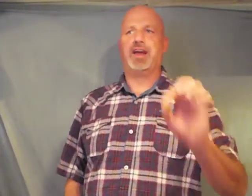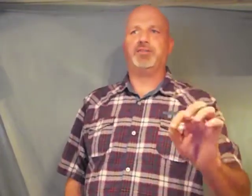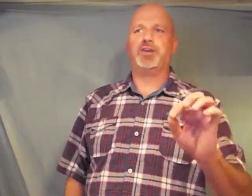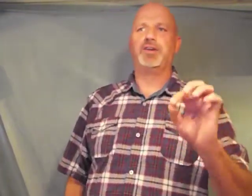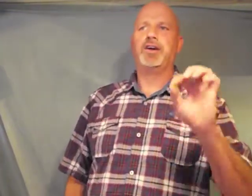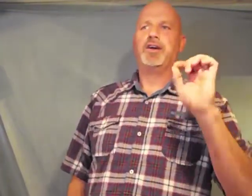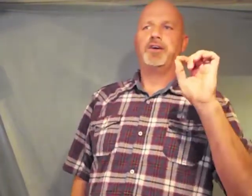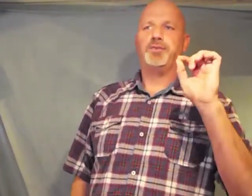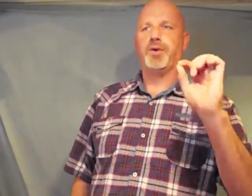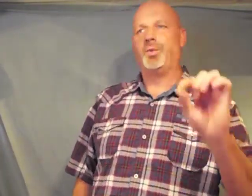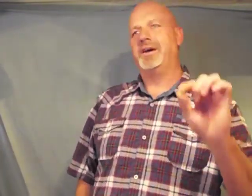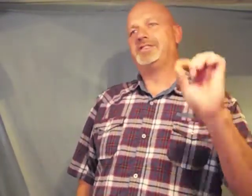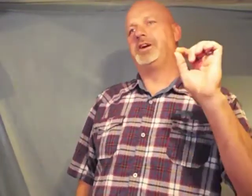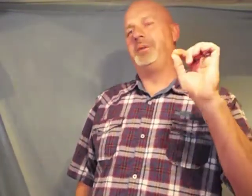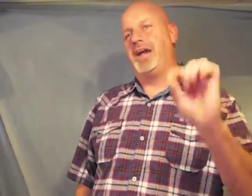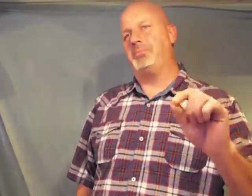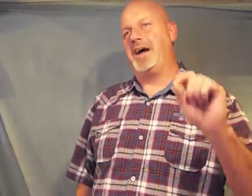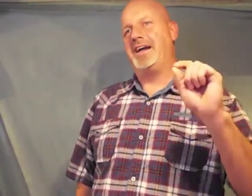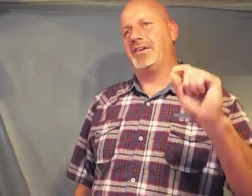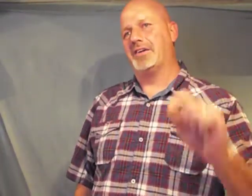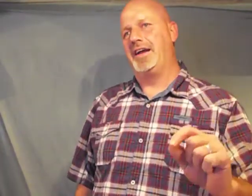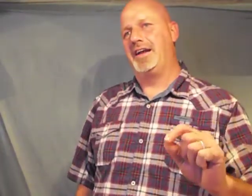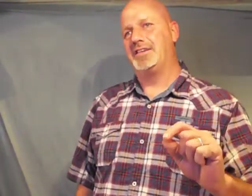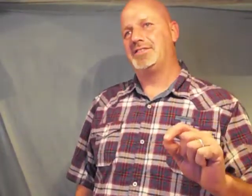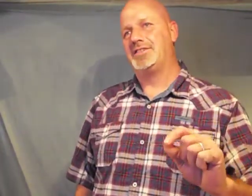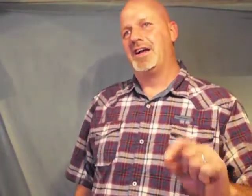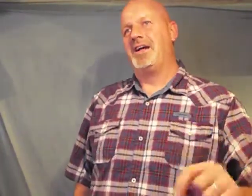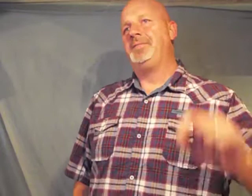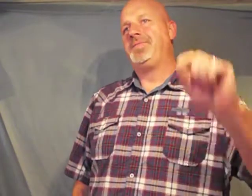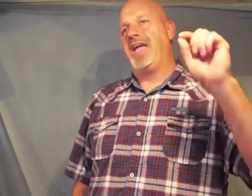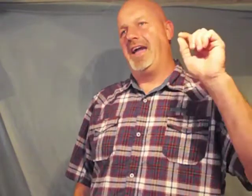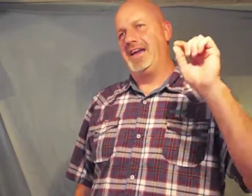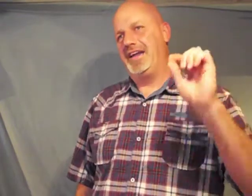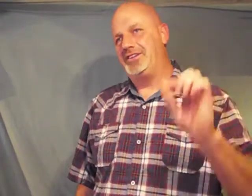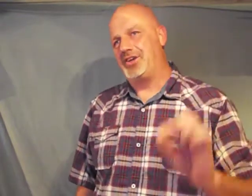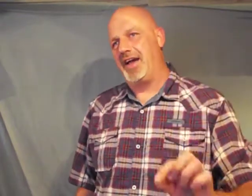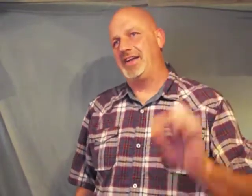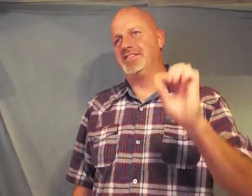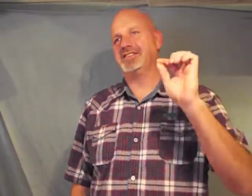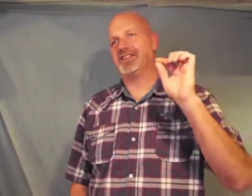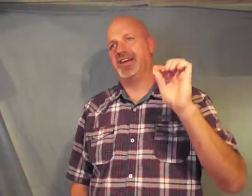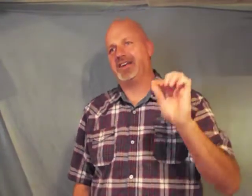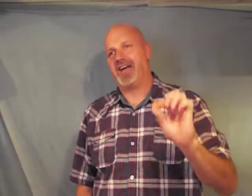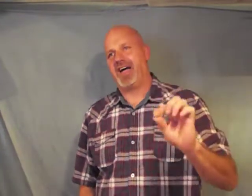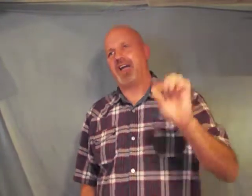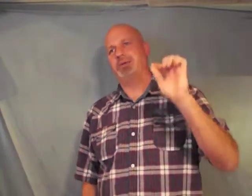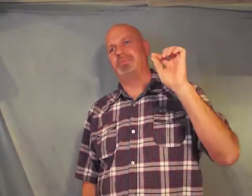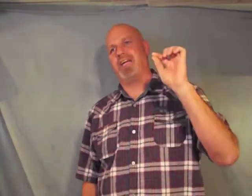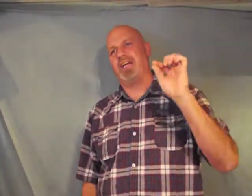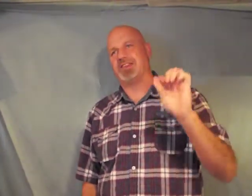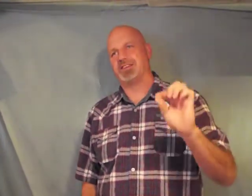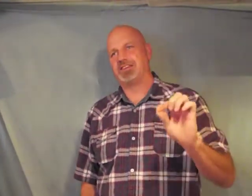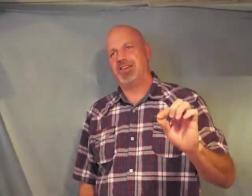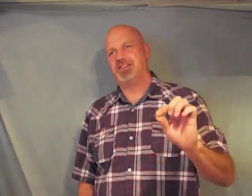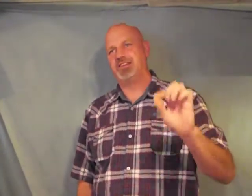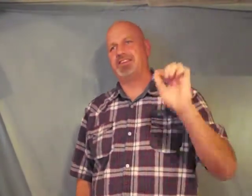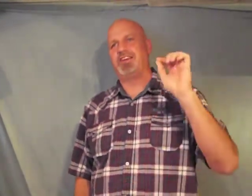ever for wisdom and might are his and he changes the times and the seasons he